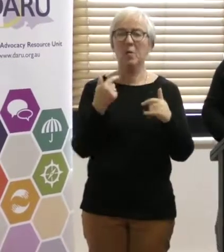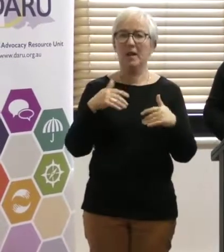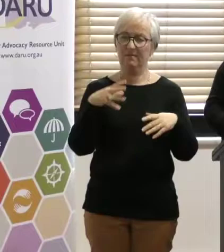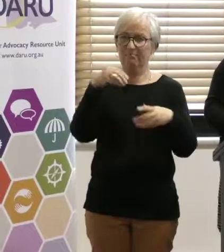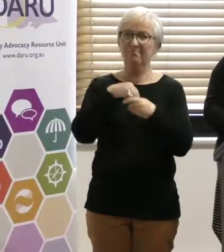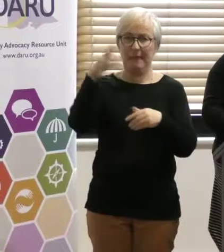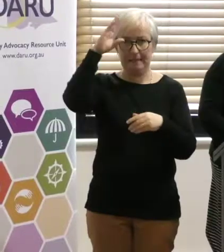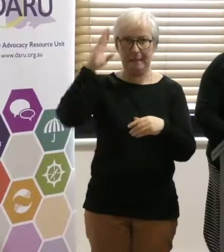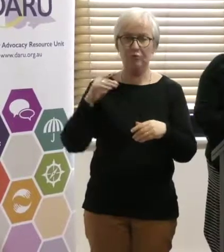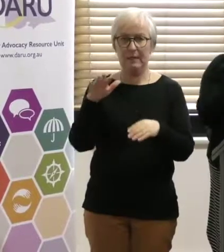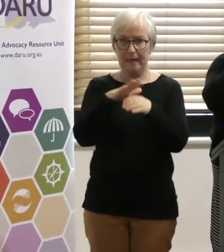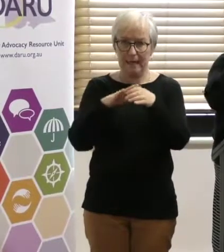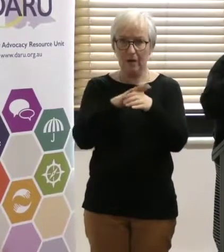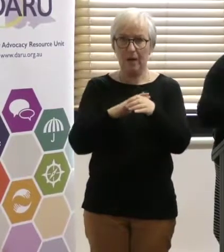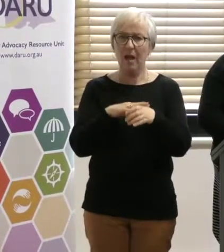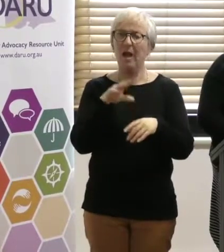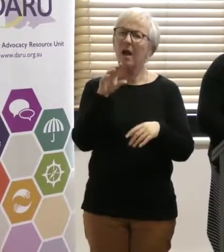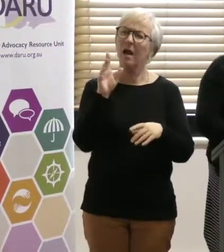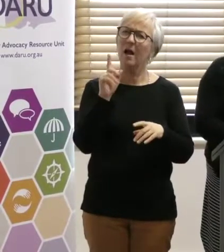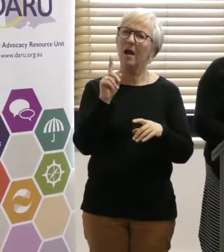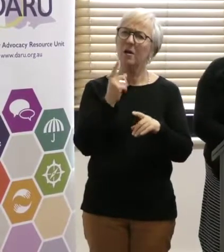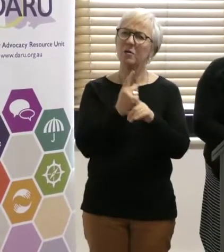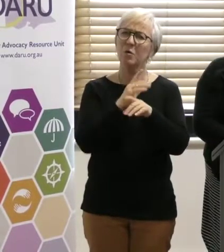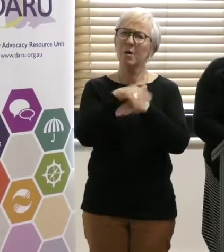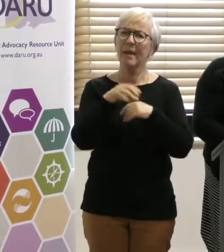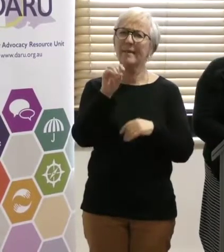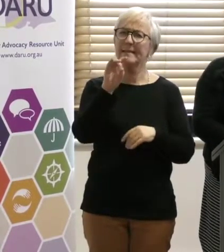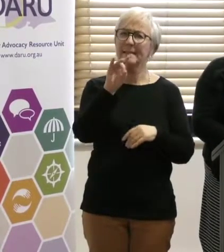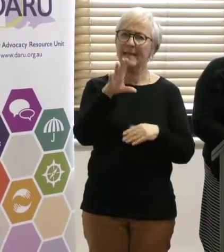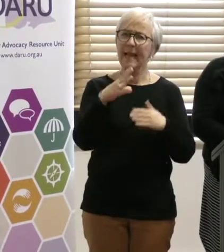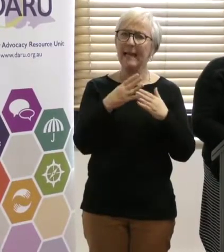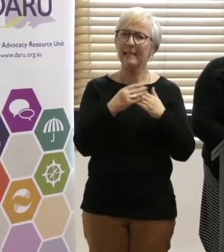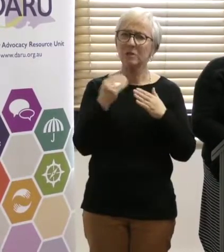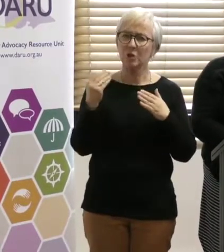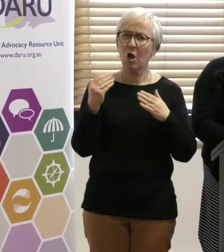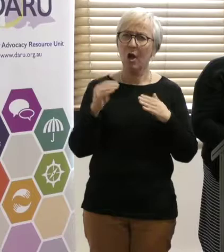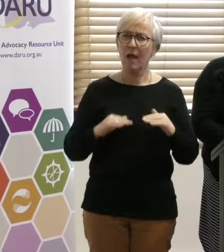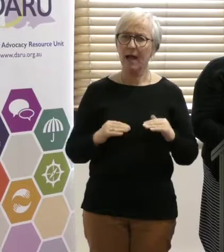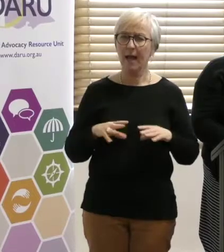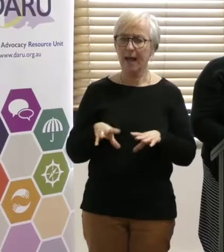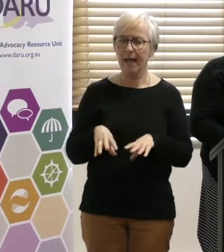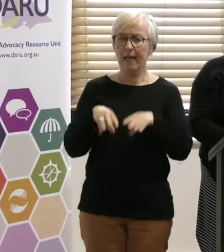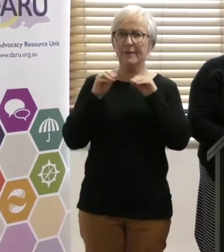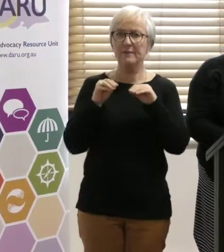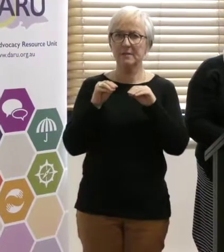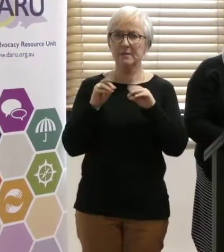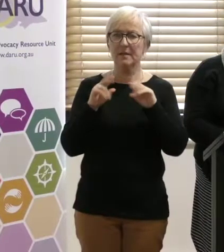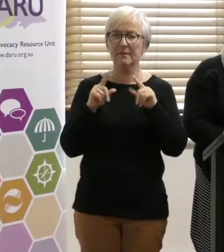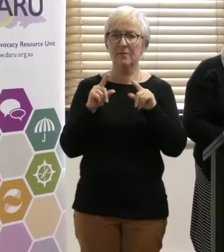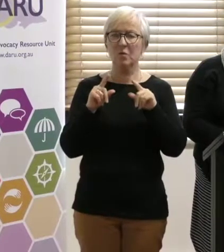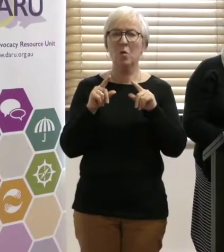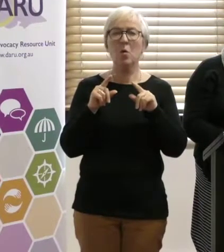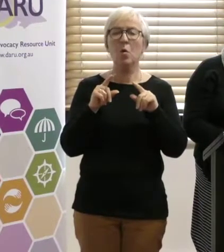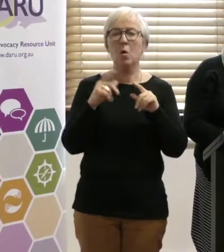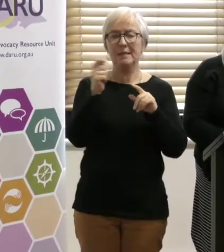area. The $10 lifting for conventional taxis for outer suburban,